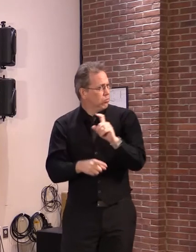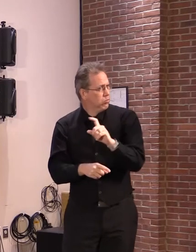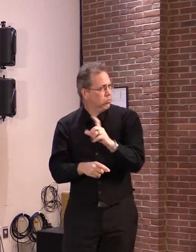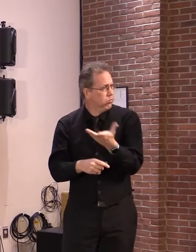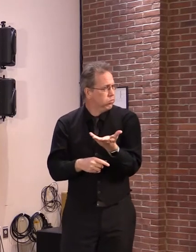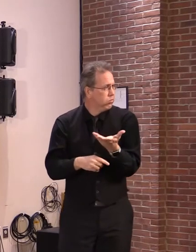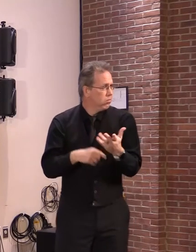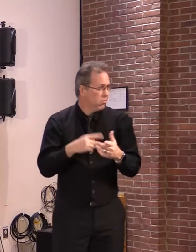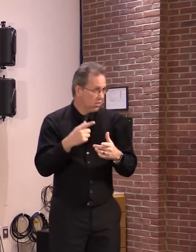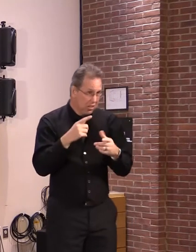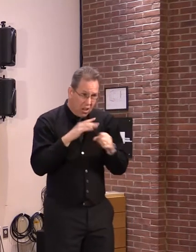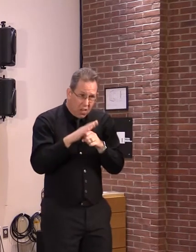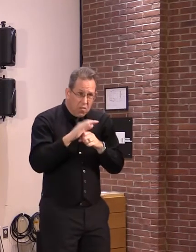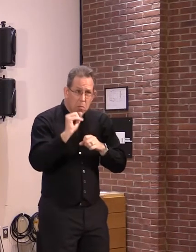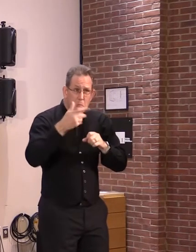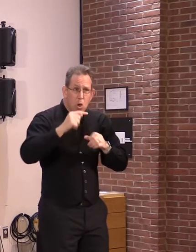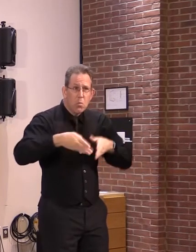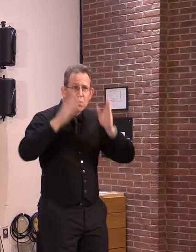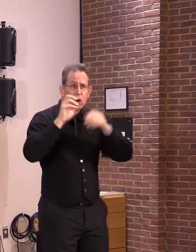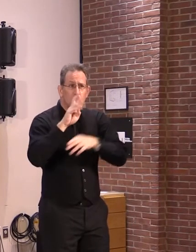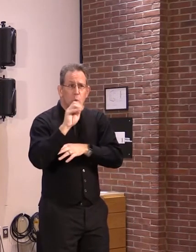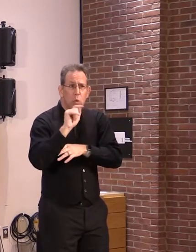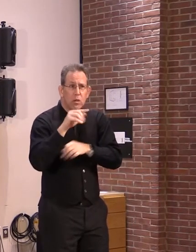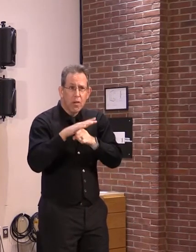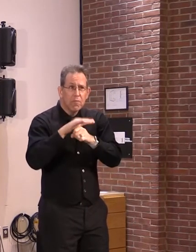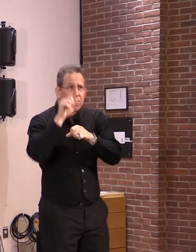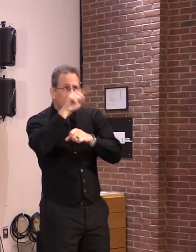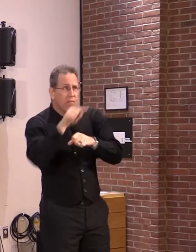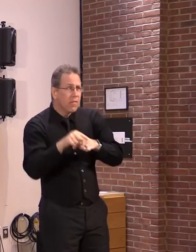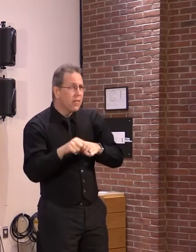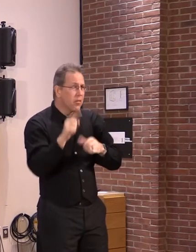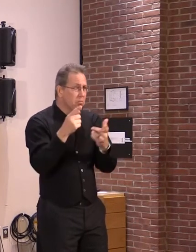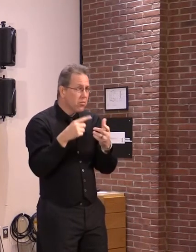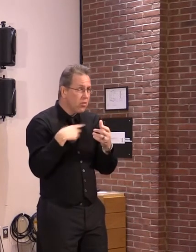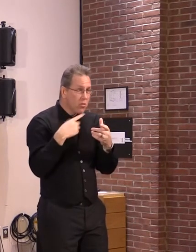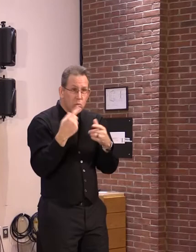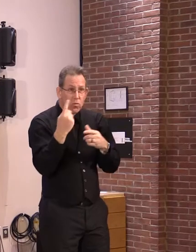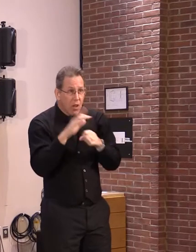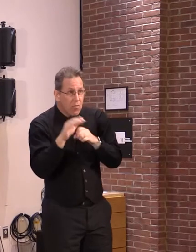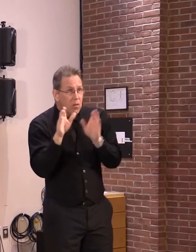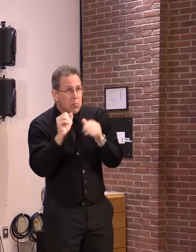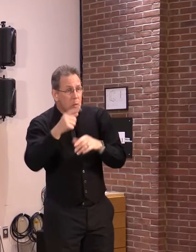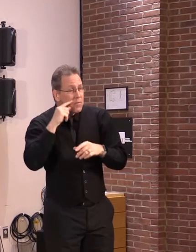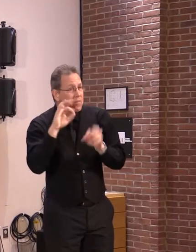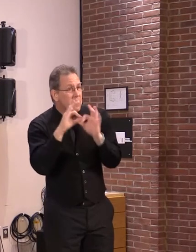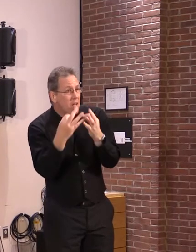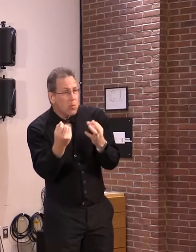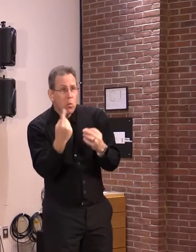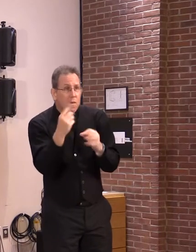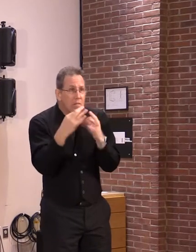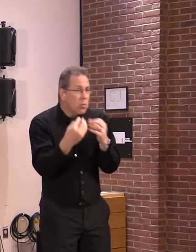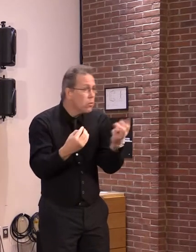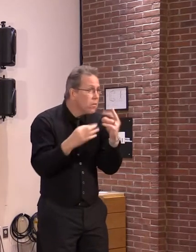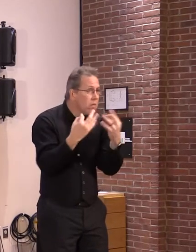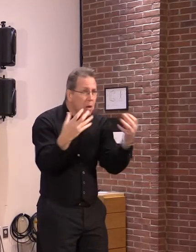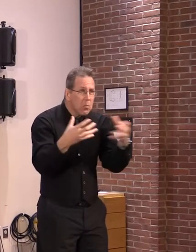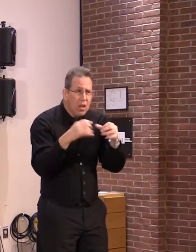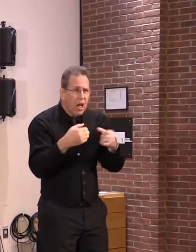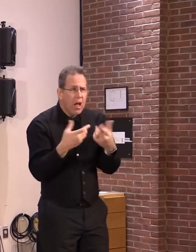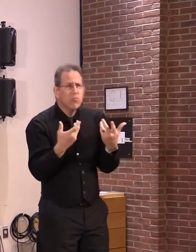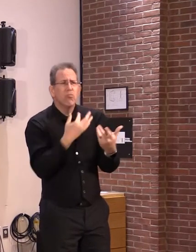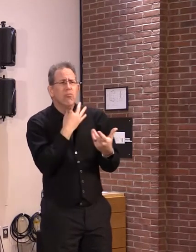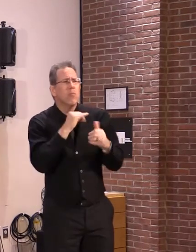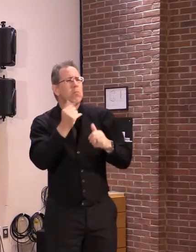And is that why you're pushing more single family home type of development? I